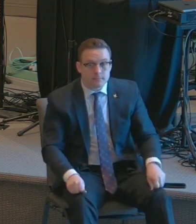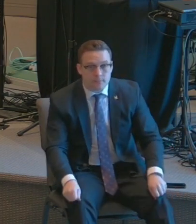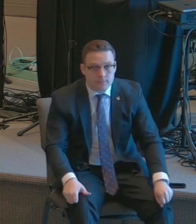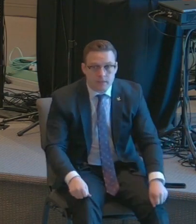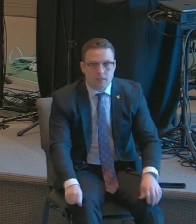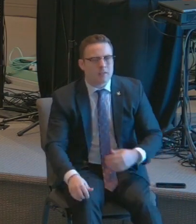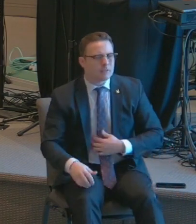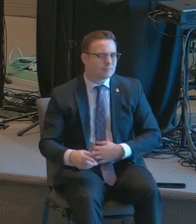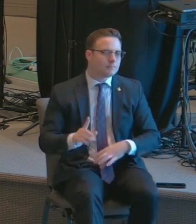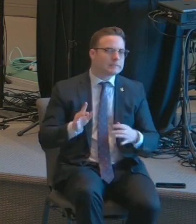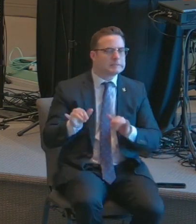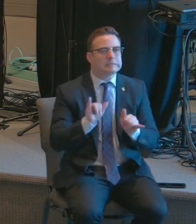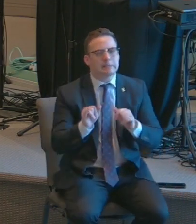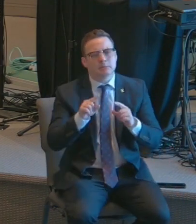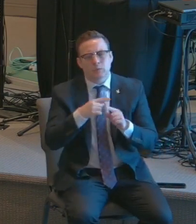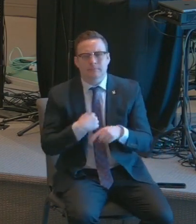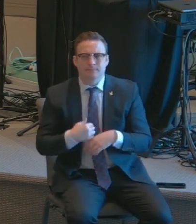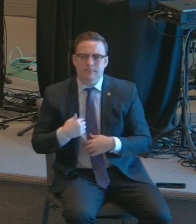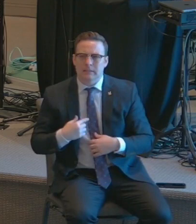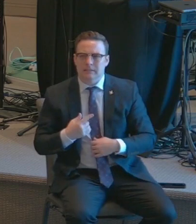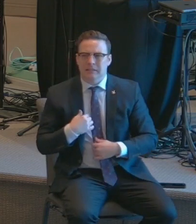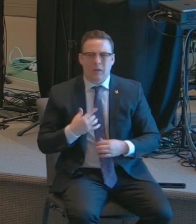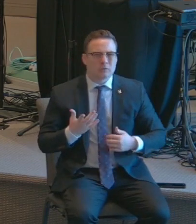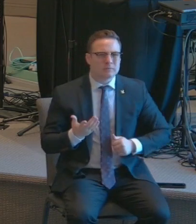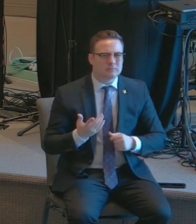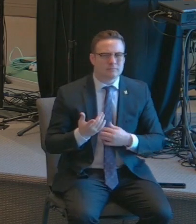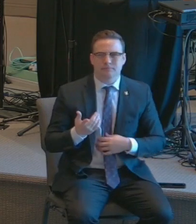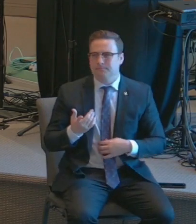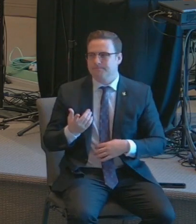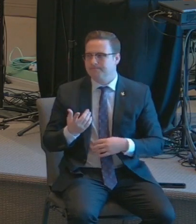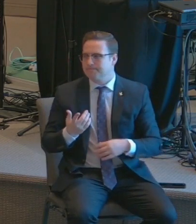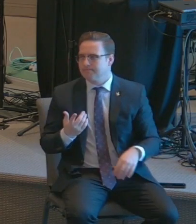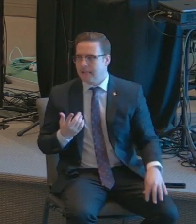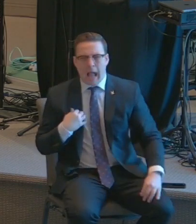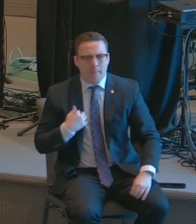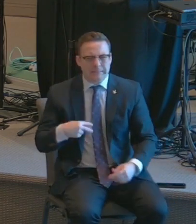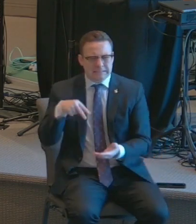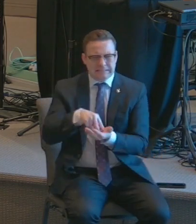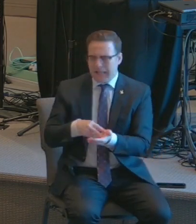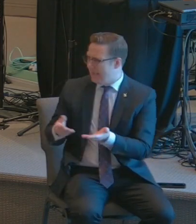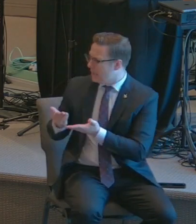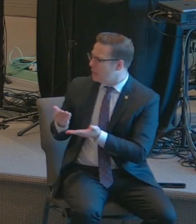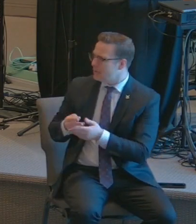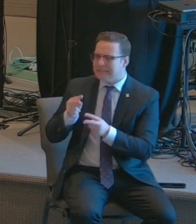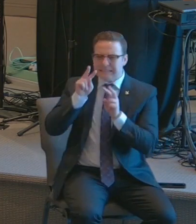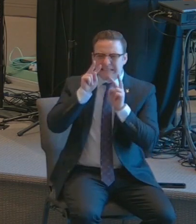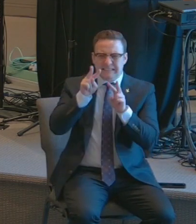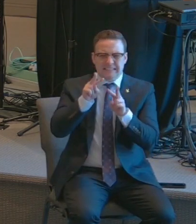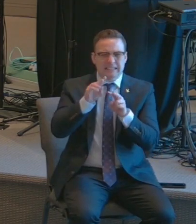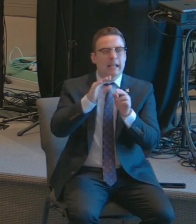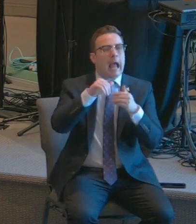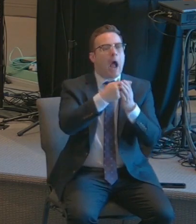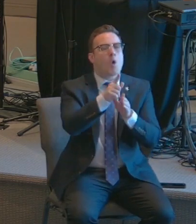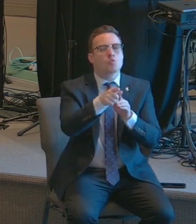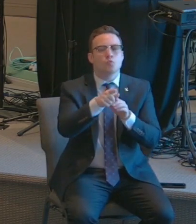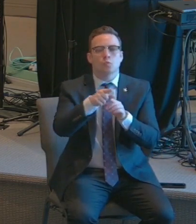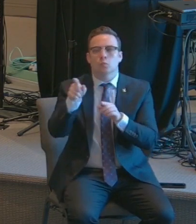it's like when I was just, it's crazy because when I'm just standing here and seeing the response,